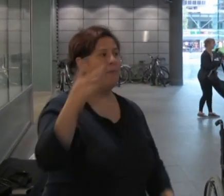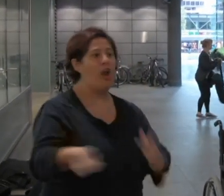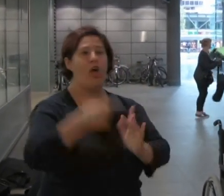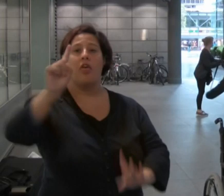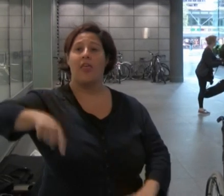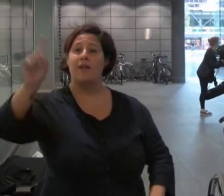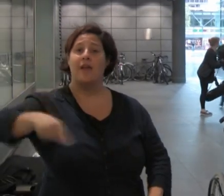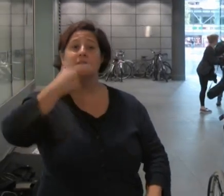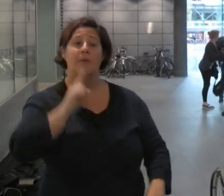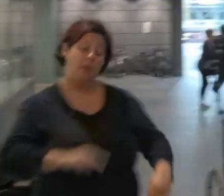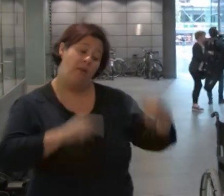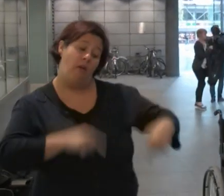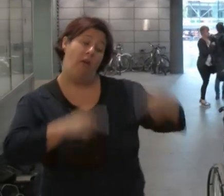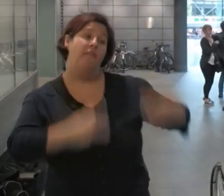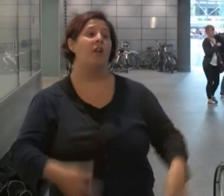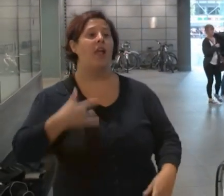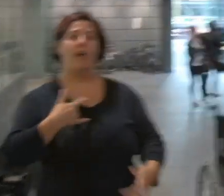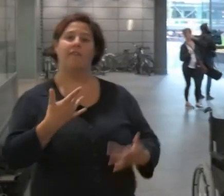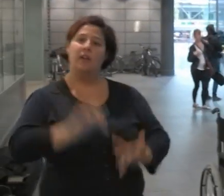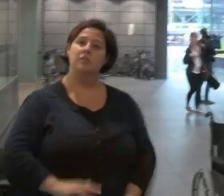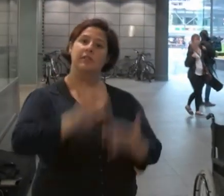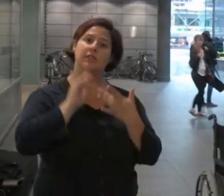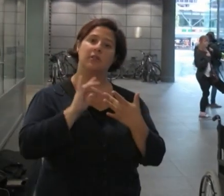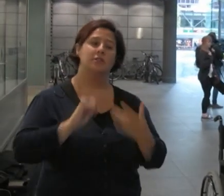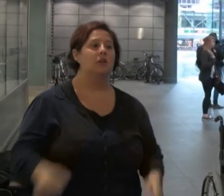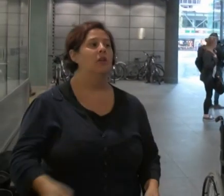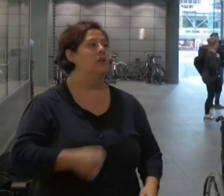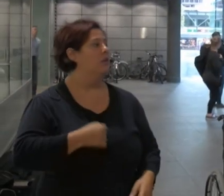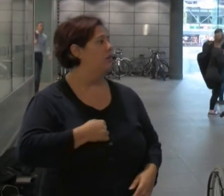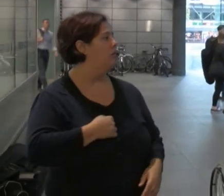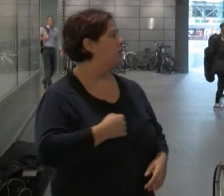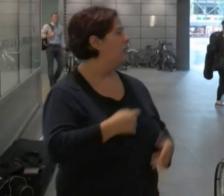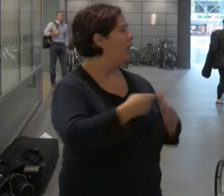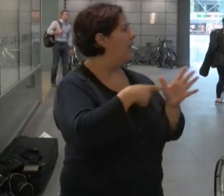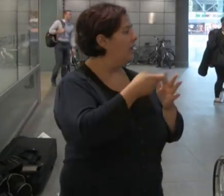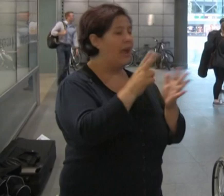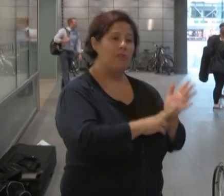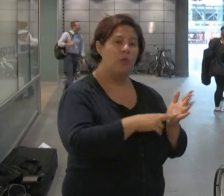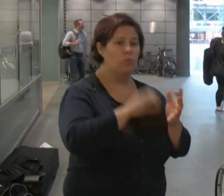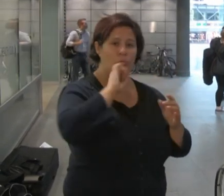thousands more fighting for life and dignity. RIP, Karen, we won't forget you.